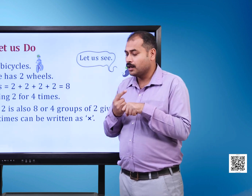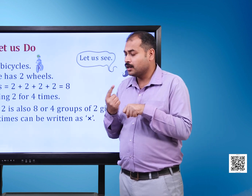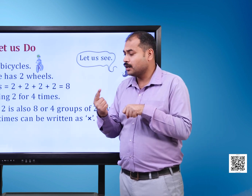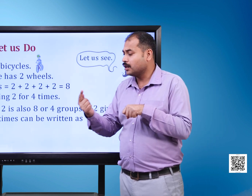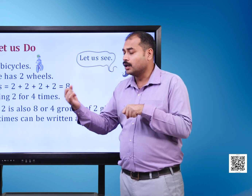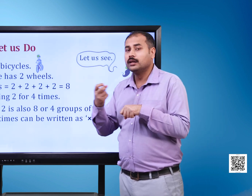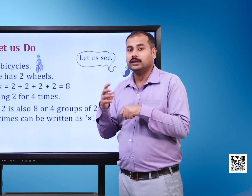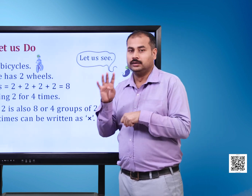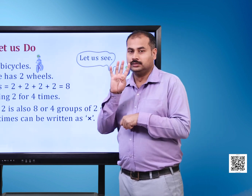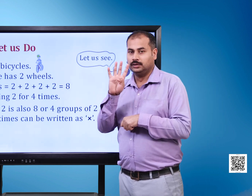bicycles.